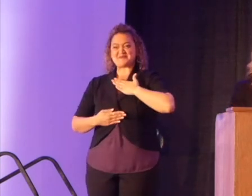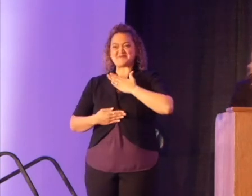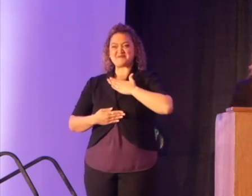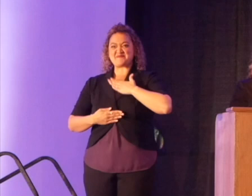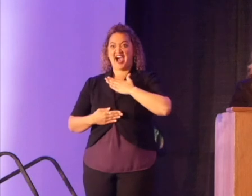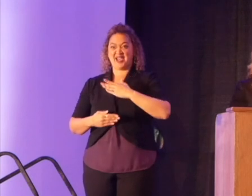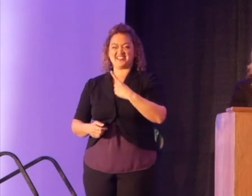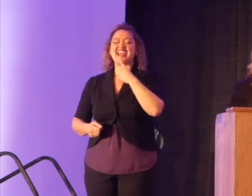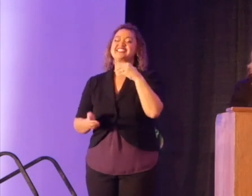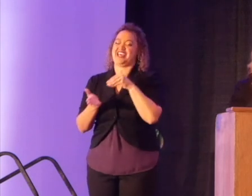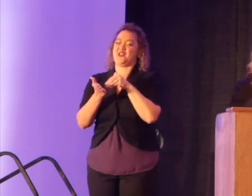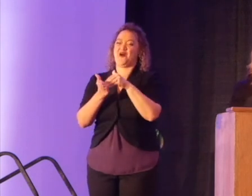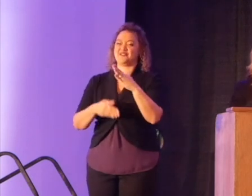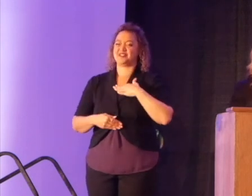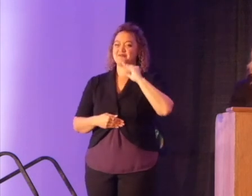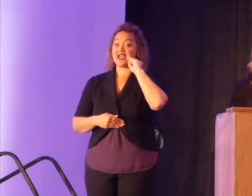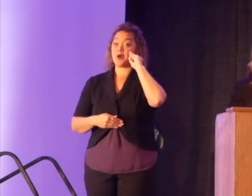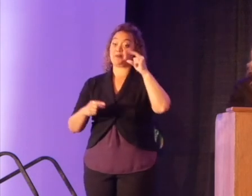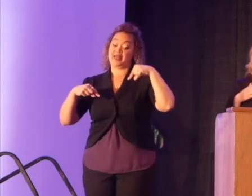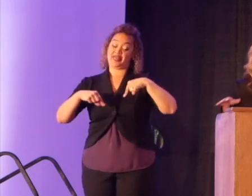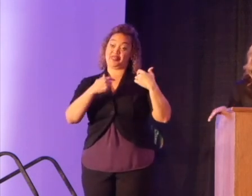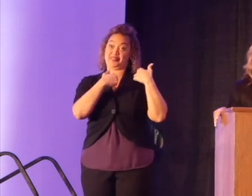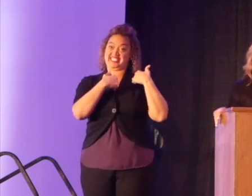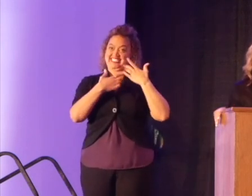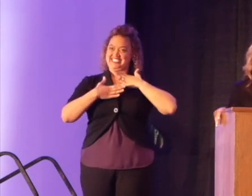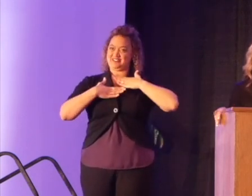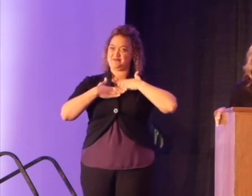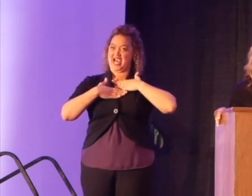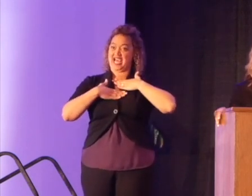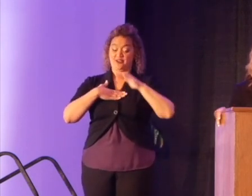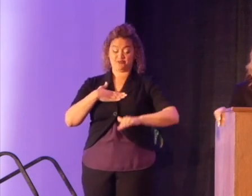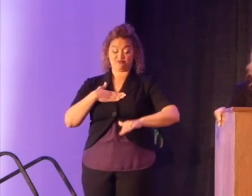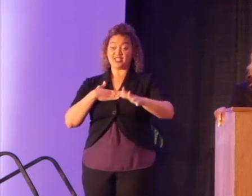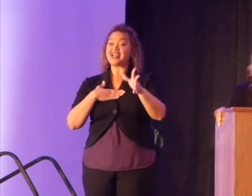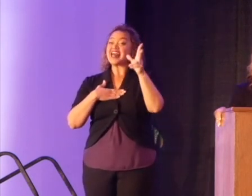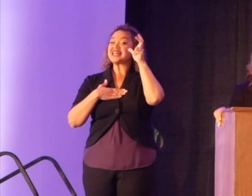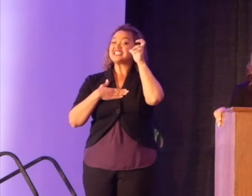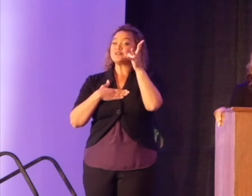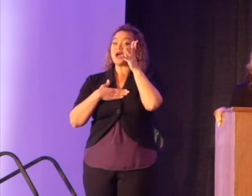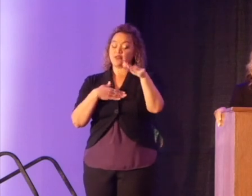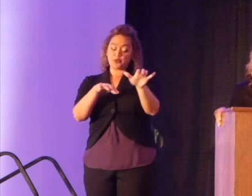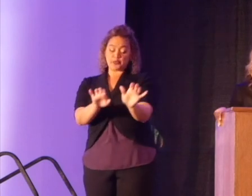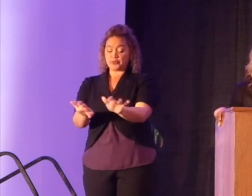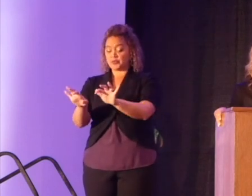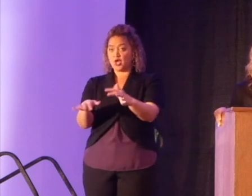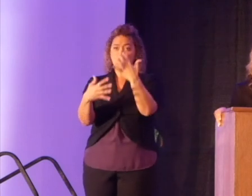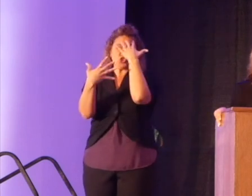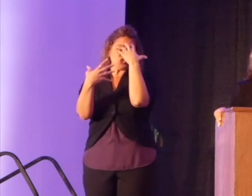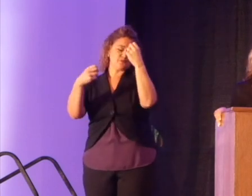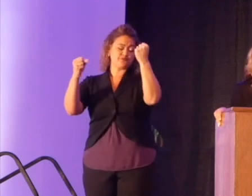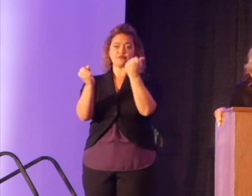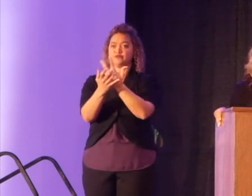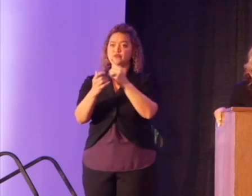I said that often in my home. This is mine. Growing up, listening to my mother play the piano a woman who memorized Gershwin's